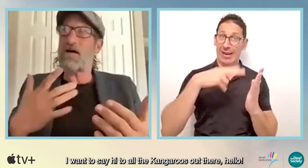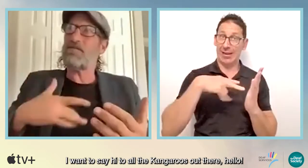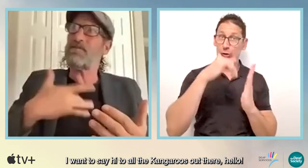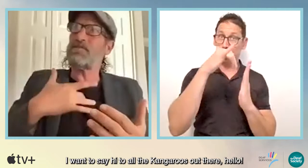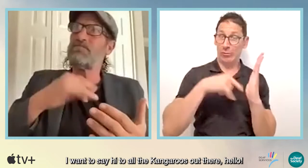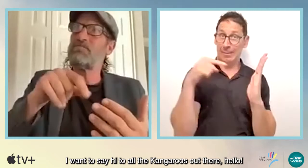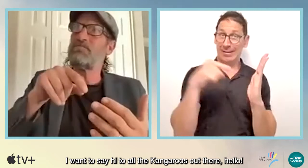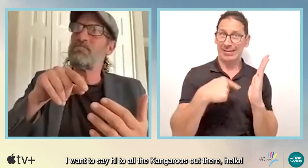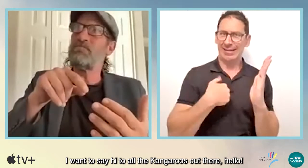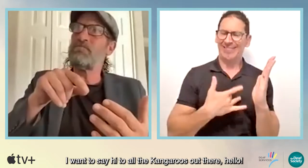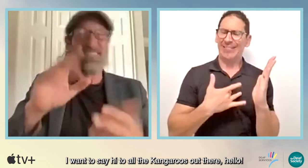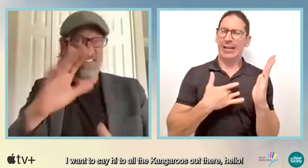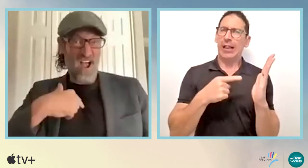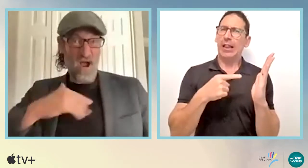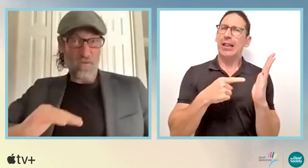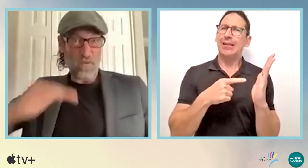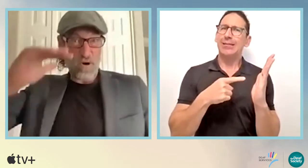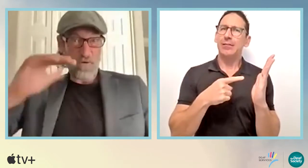As I read the script for the first time.